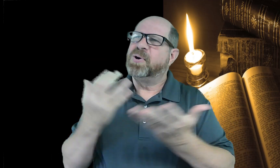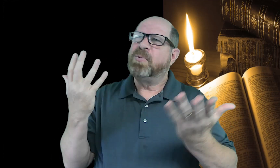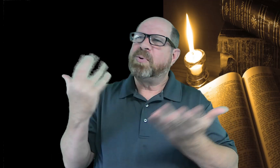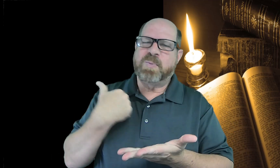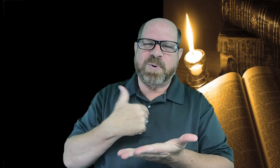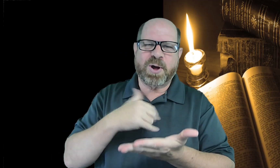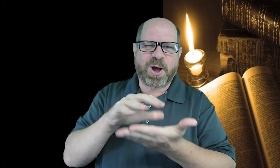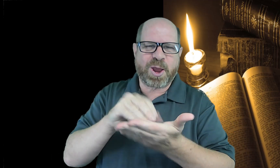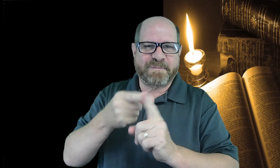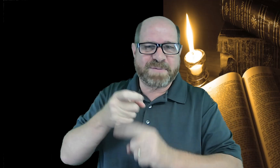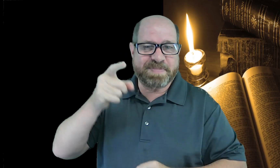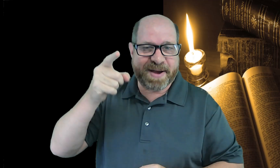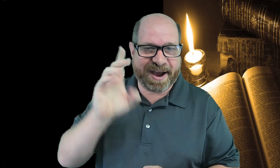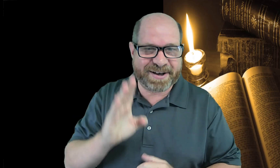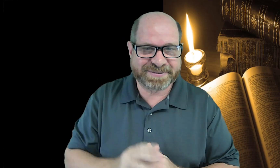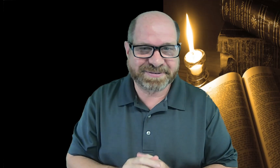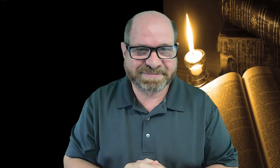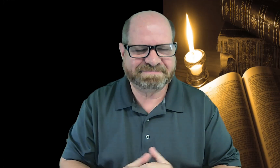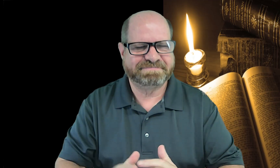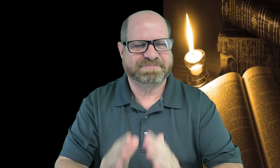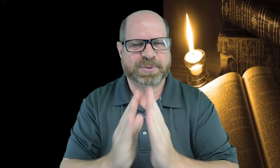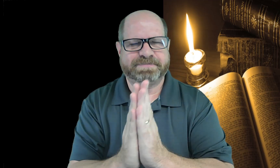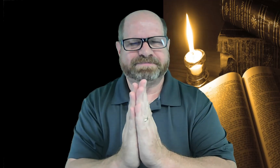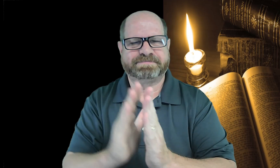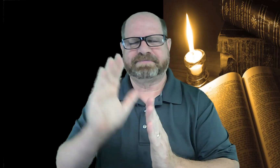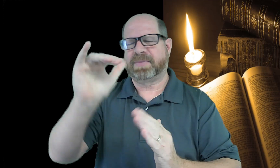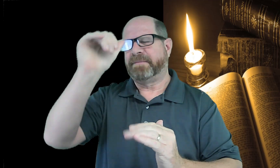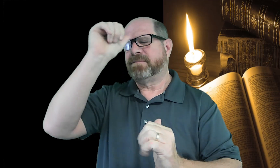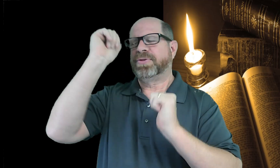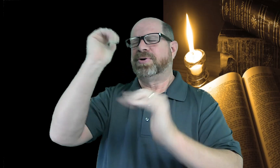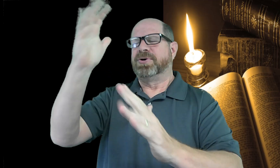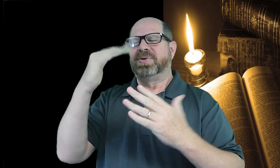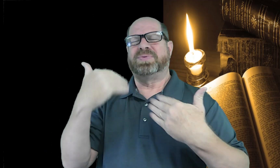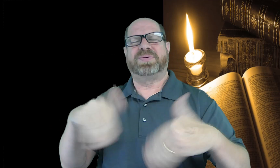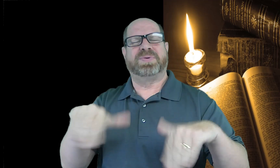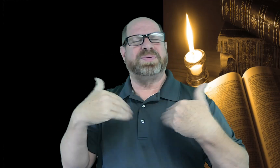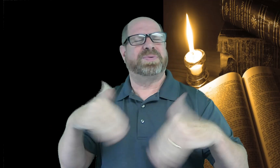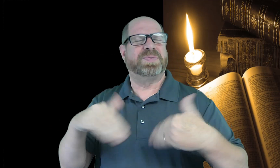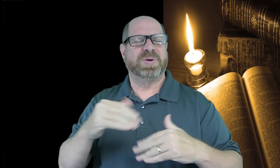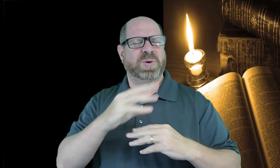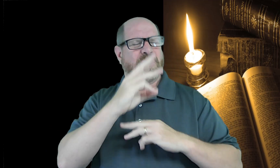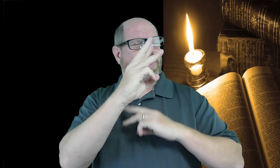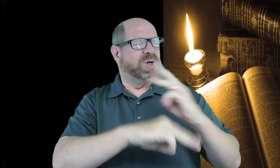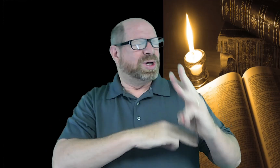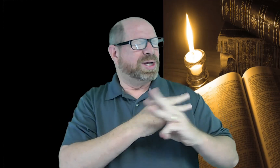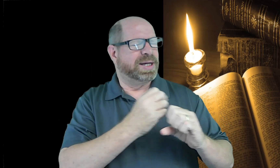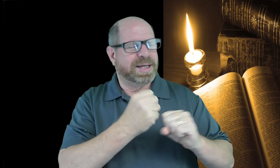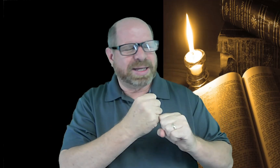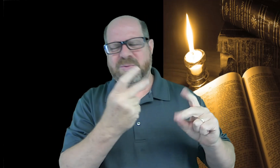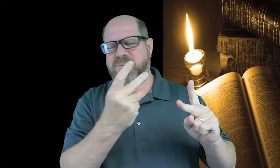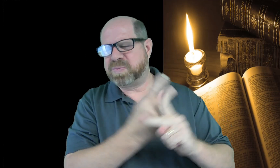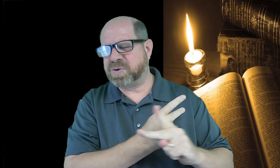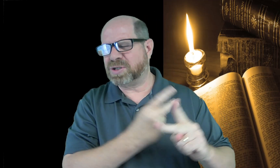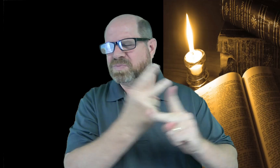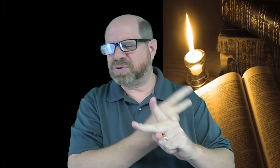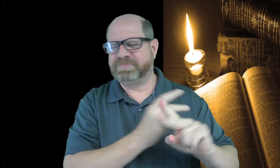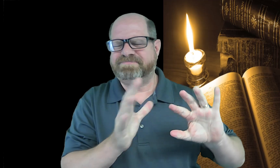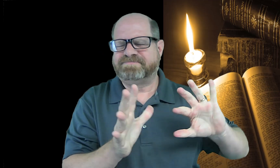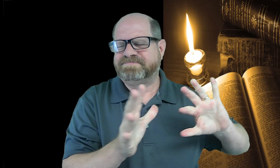It's great to have time with him and learn from him. Let's pray. Heavenly Father, ah, the world is getting